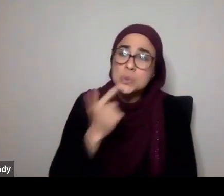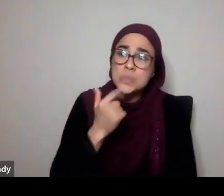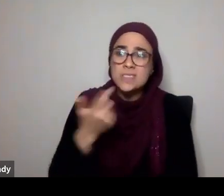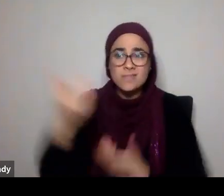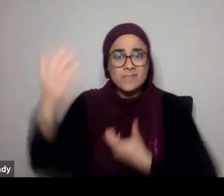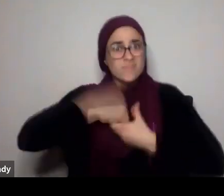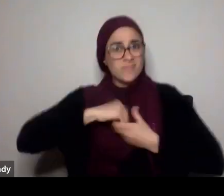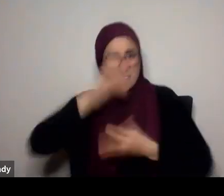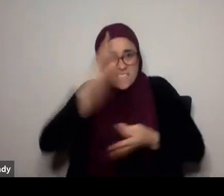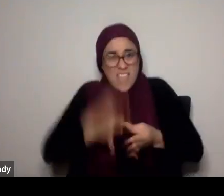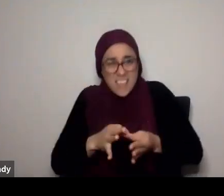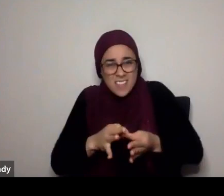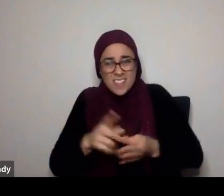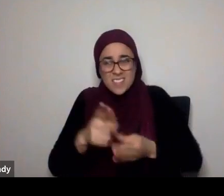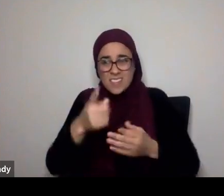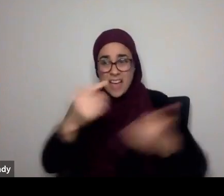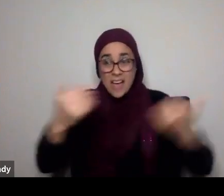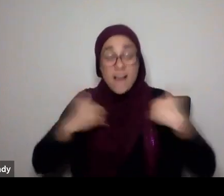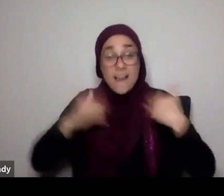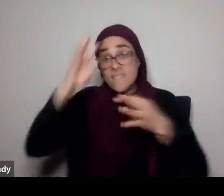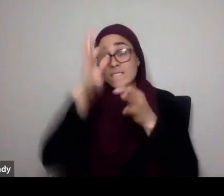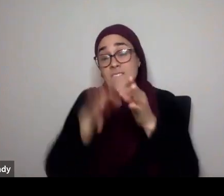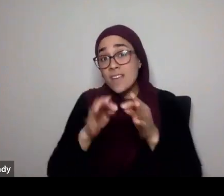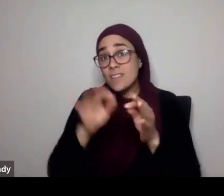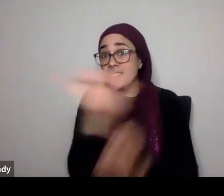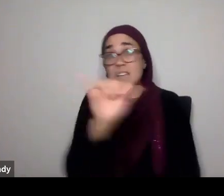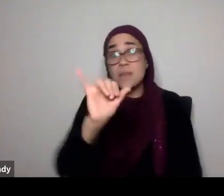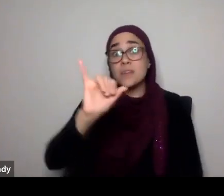Bakr, the iman of Umar, the iman of Rasulullah s.a.w.